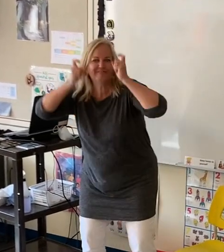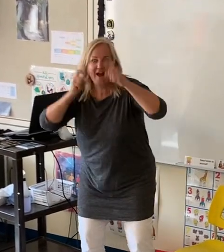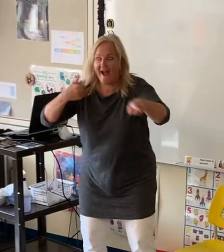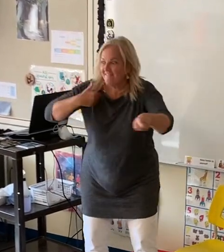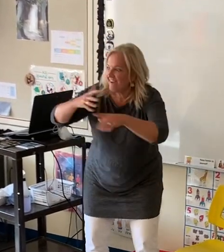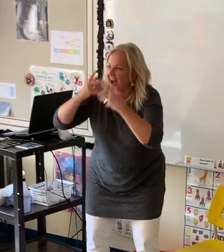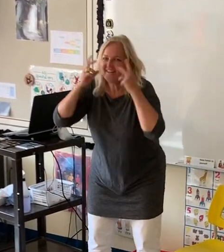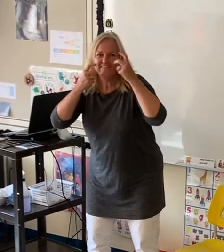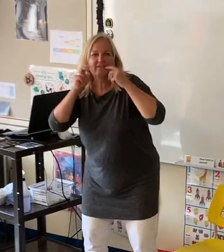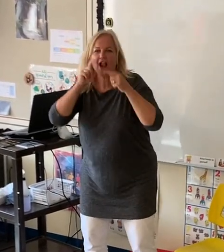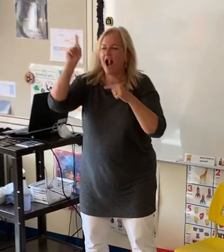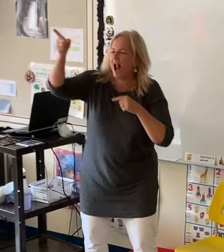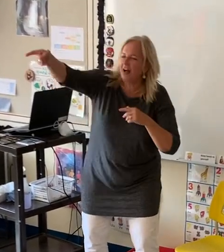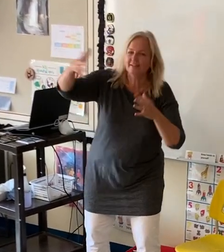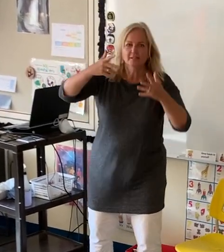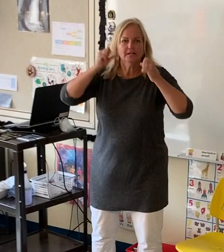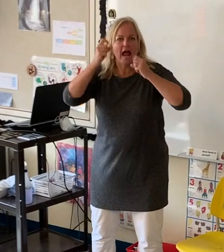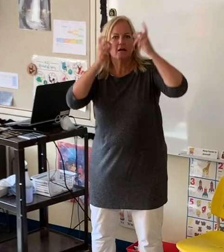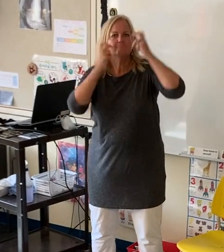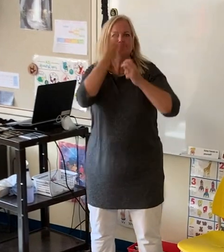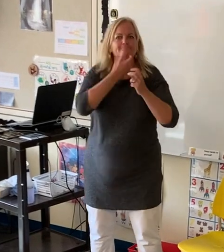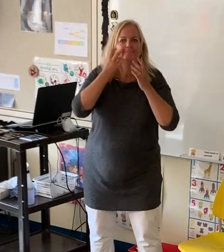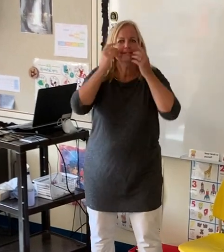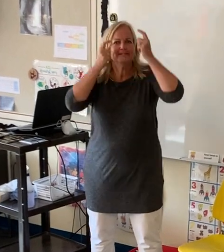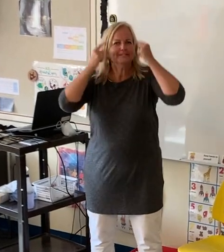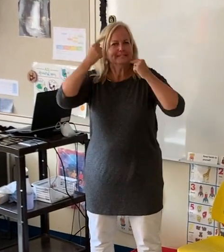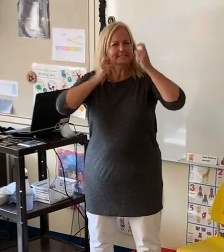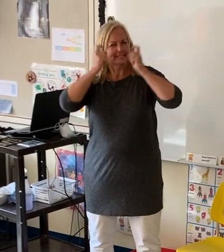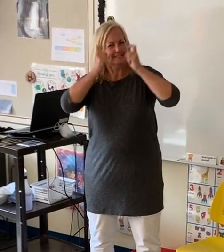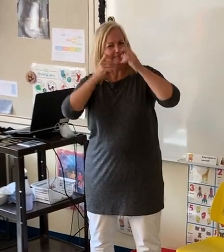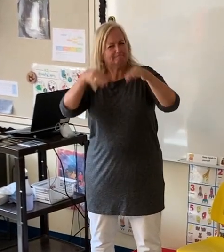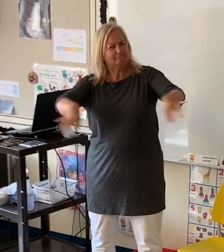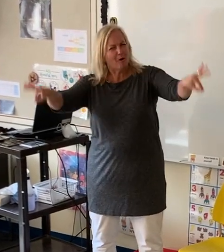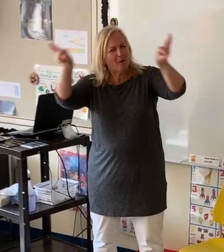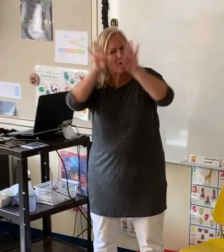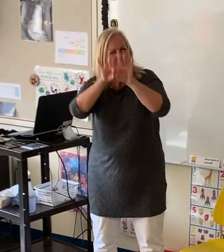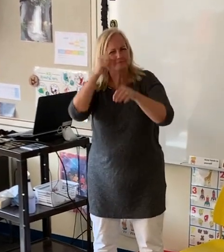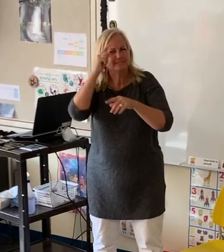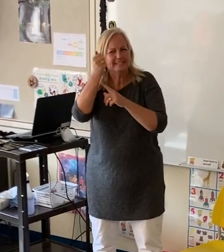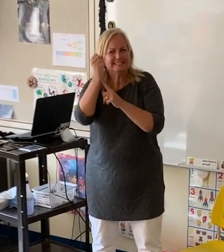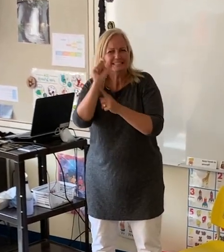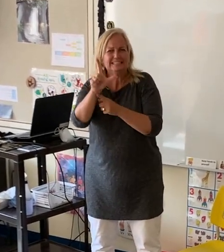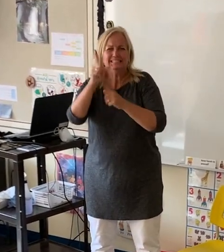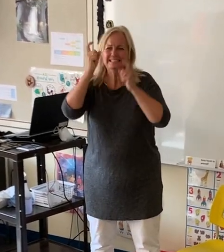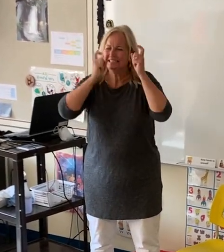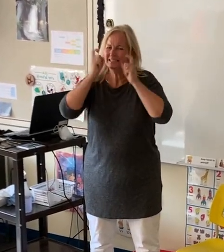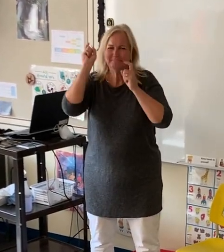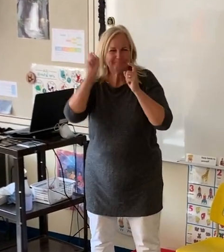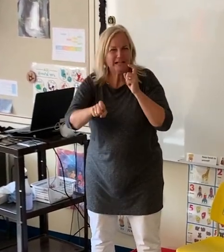I remove the mask in order to teach ASL, as that's a very important part of language.